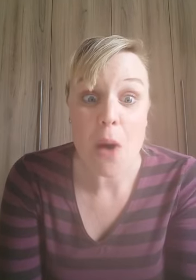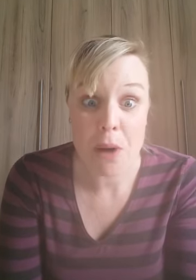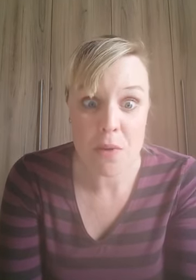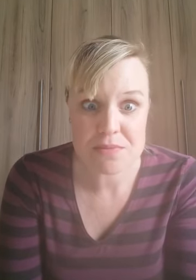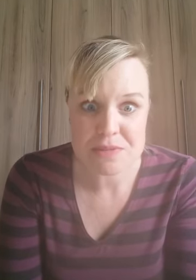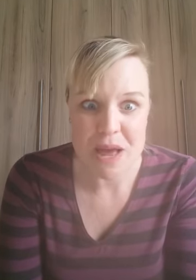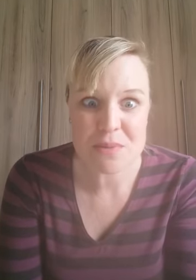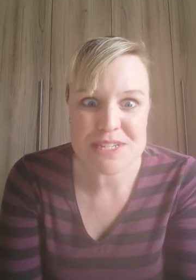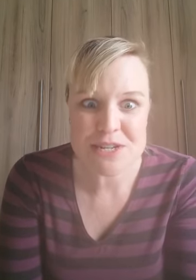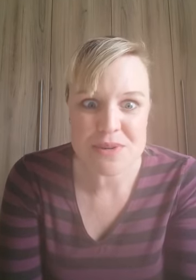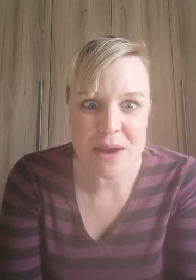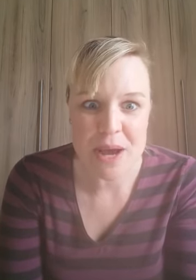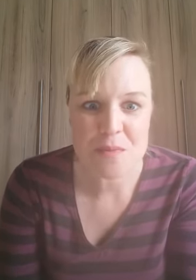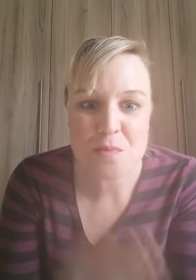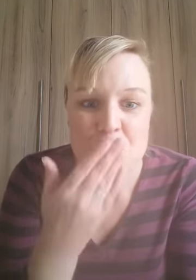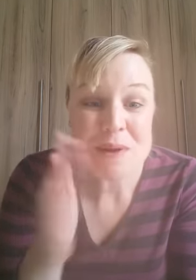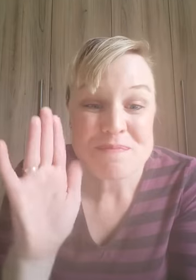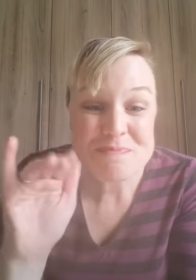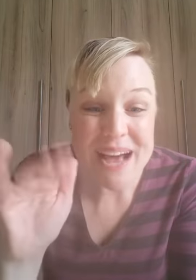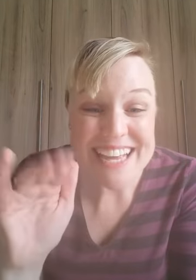poems I will see you now now bye